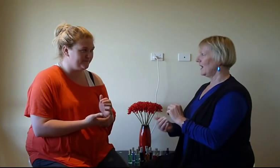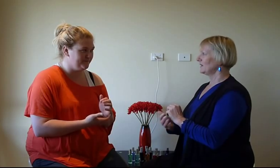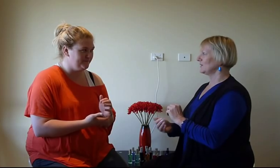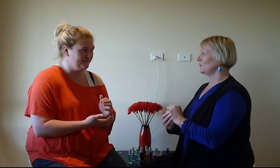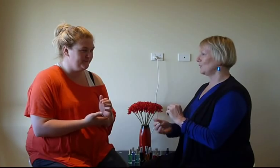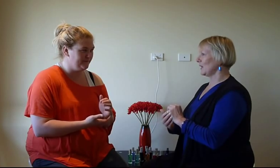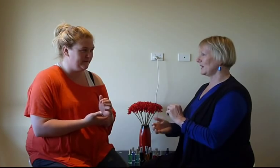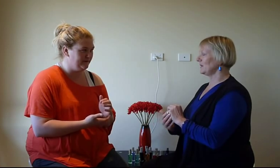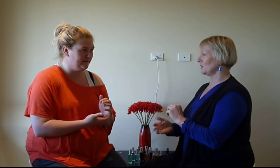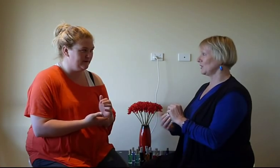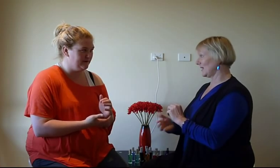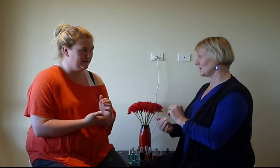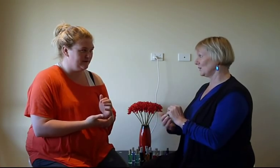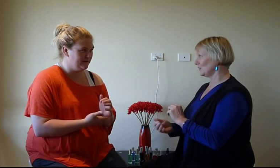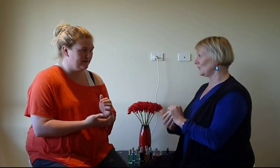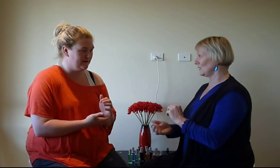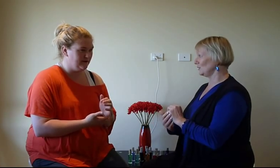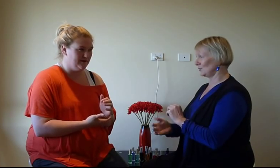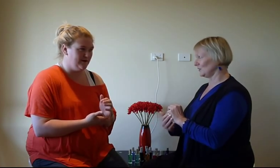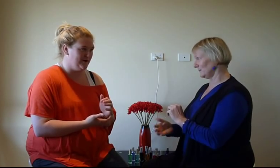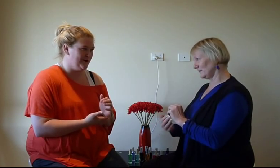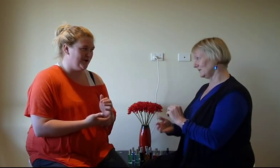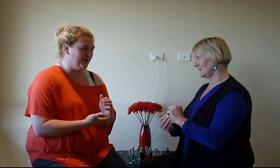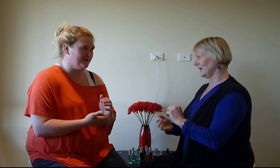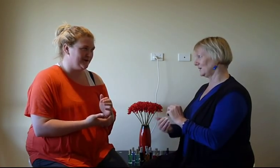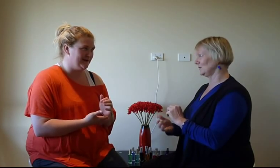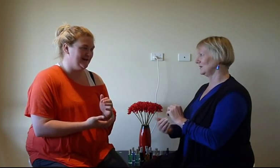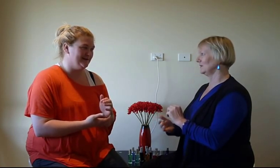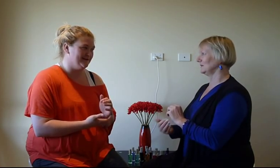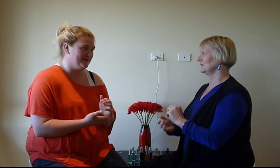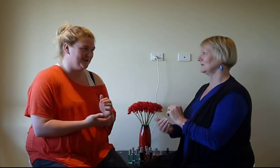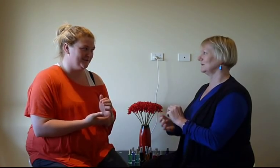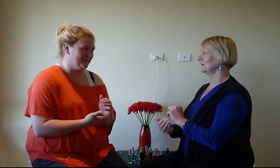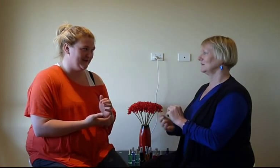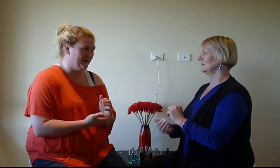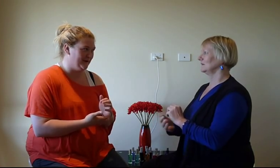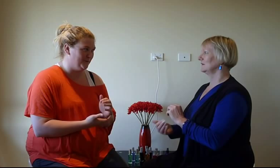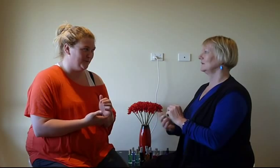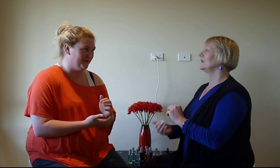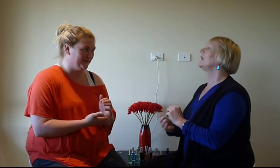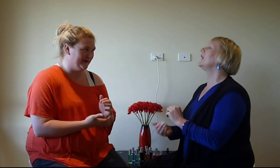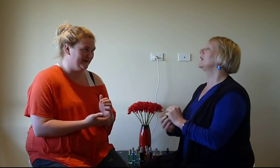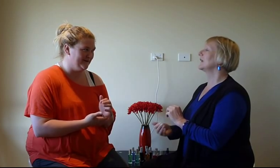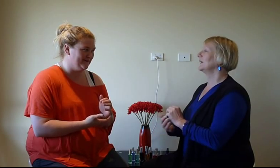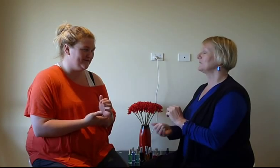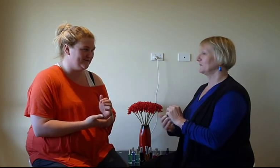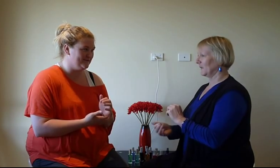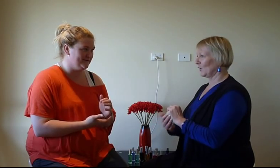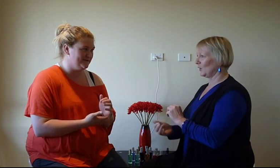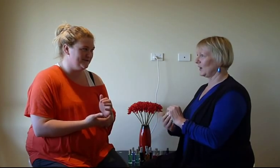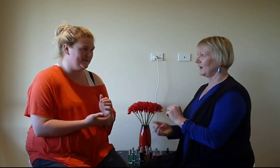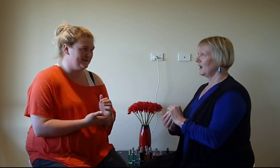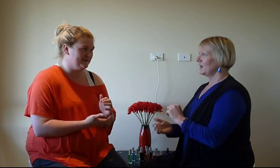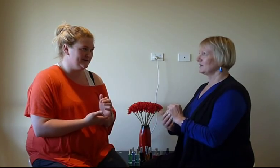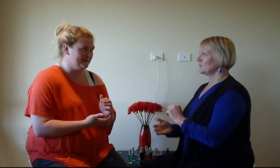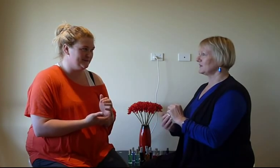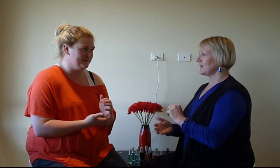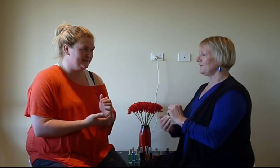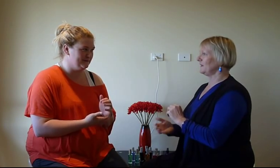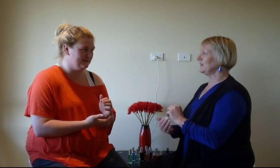So you were cranky because you had to go into work and you shouldn't have? No, I was cranky because the shop wasn't how I would want it to be. Okay. All right. So what does that feel